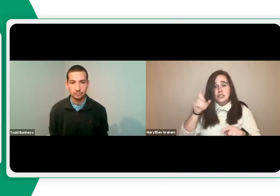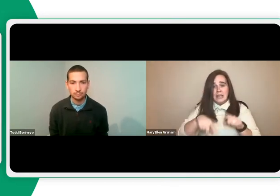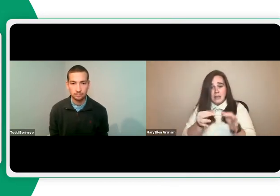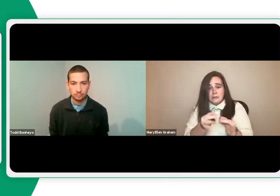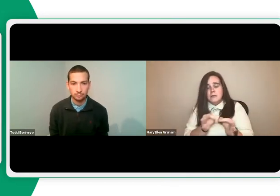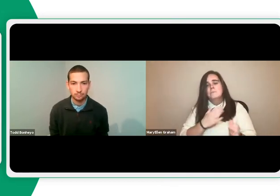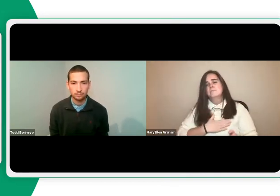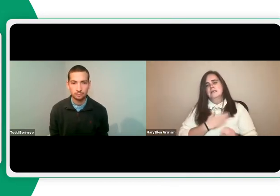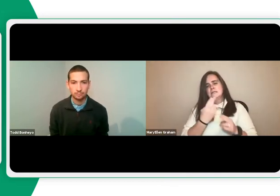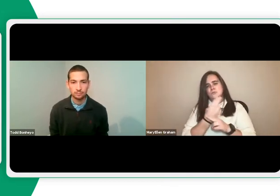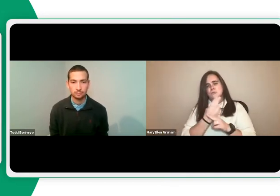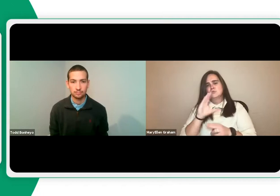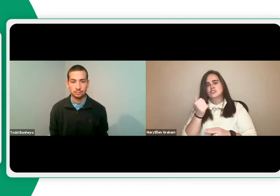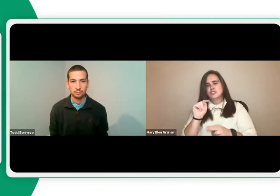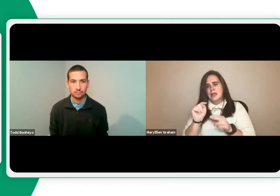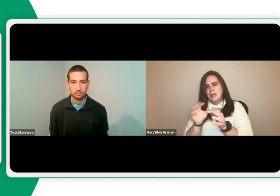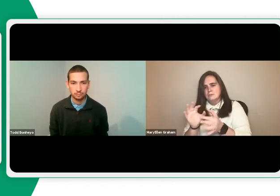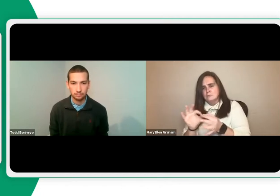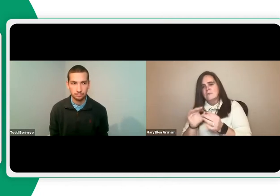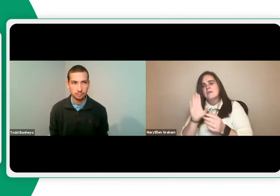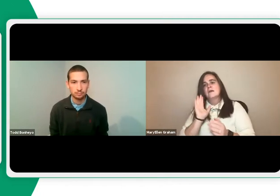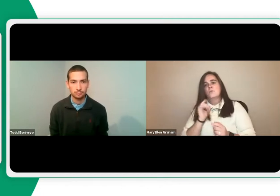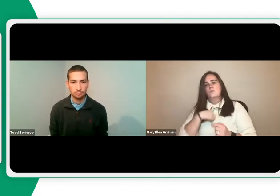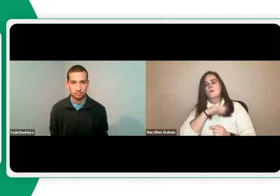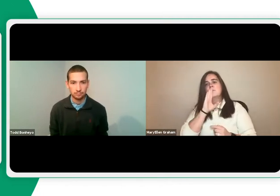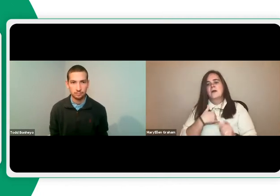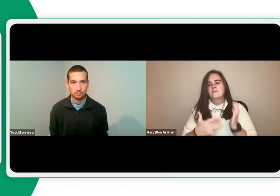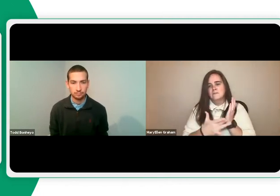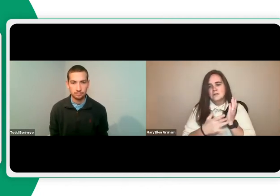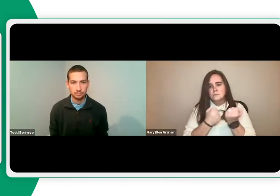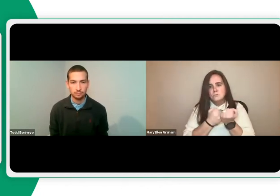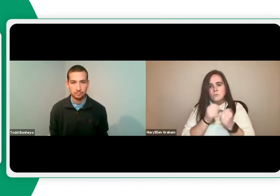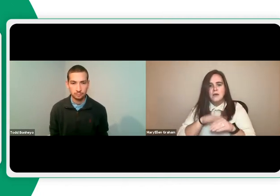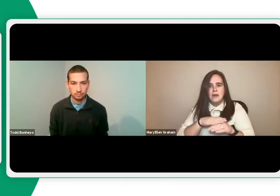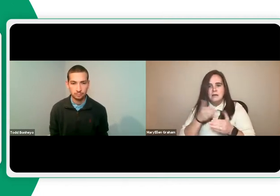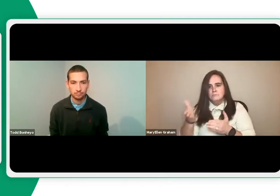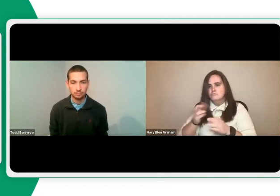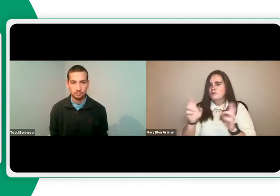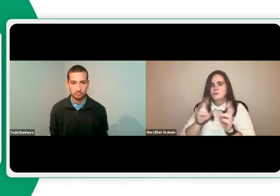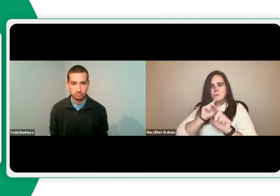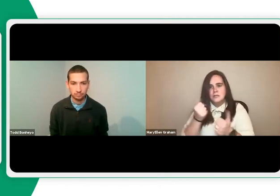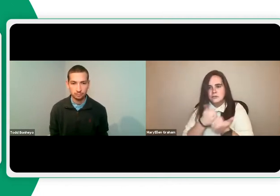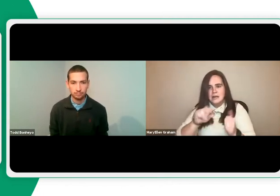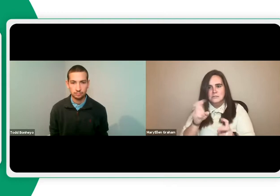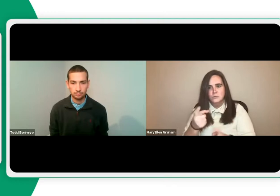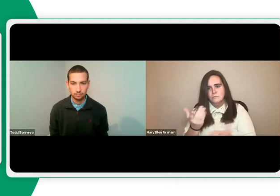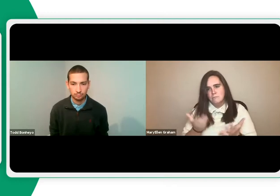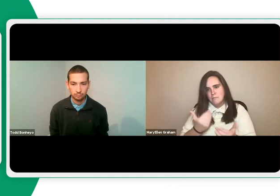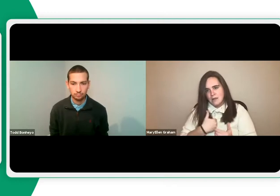issues where you can't see or can't hear or can't see the captioning, please use the chat feature. We have tech support ready